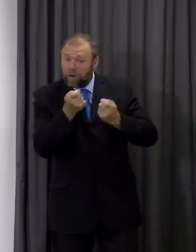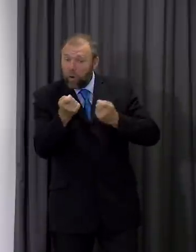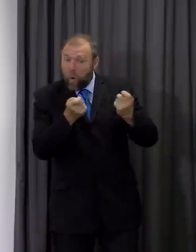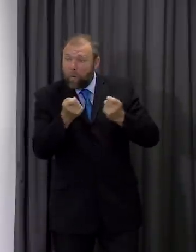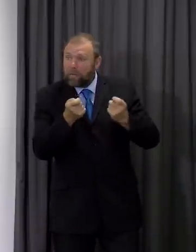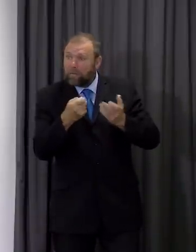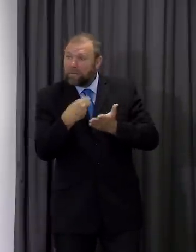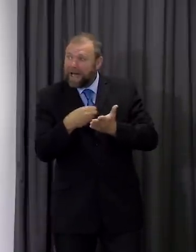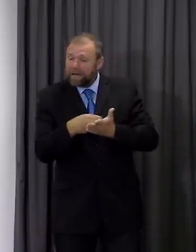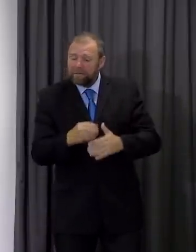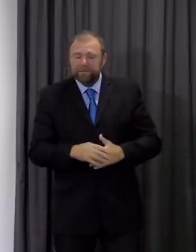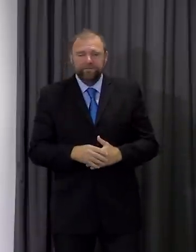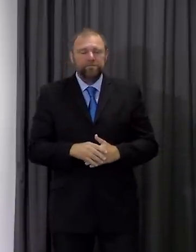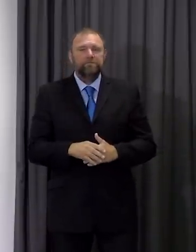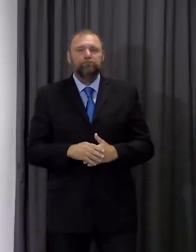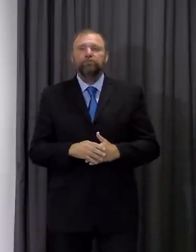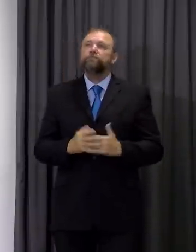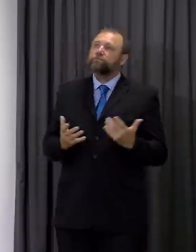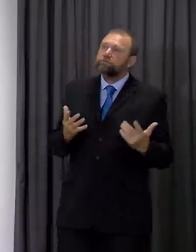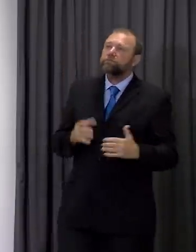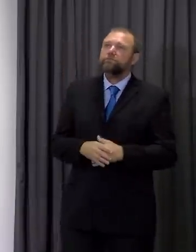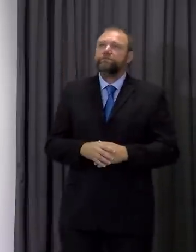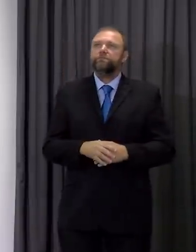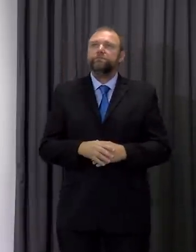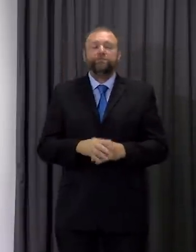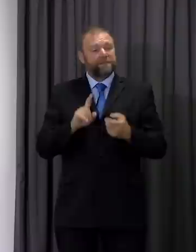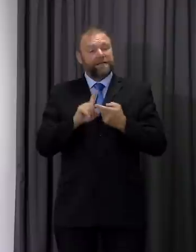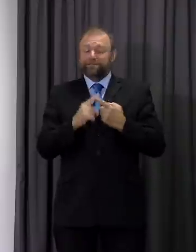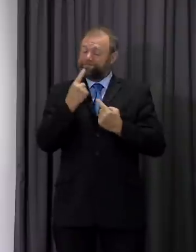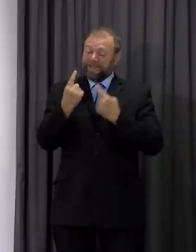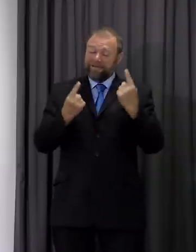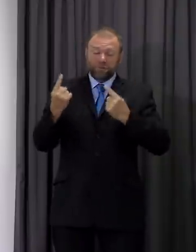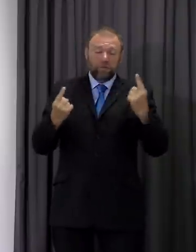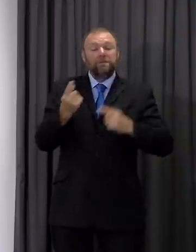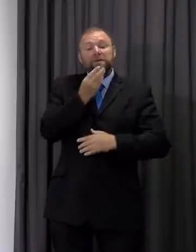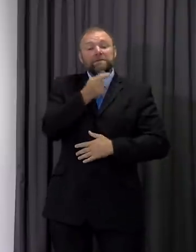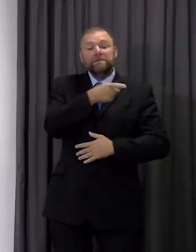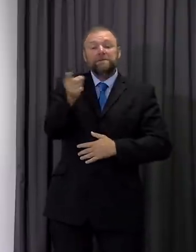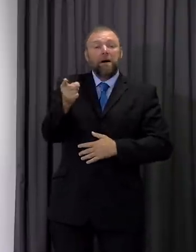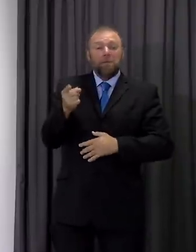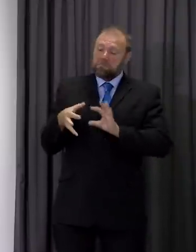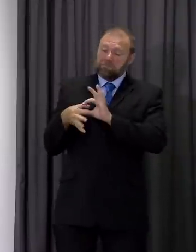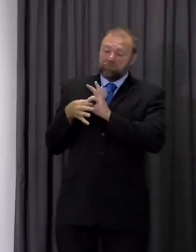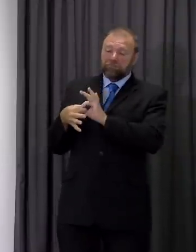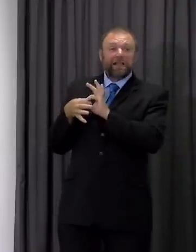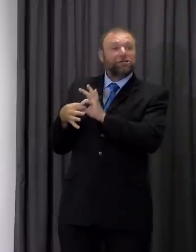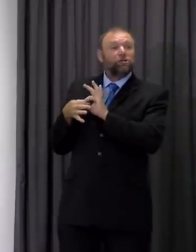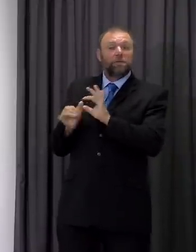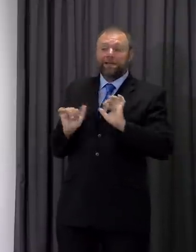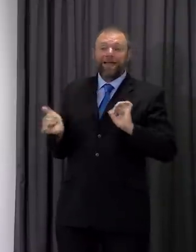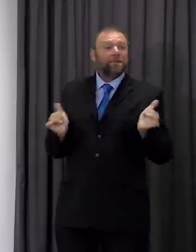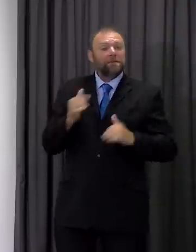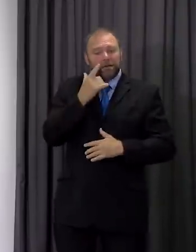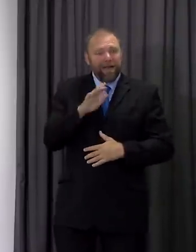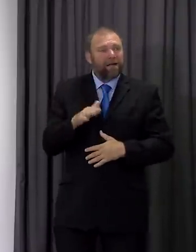depends about the ability you have to have conversations with other people. Some people have a relationship with their neighbours where they can talk with each other,